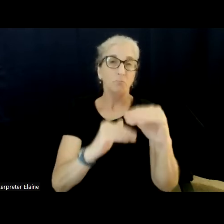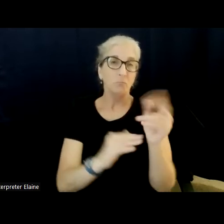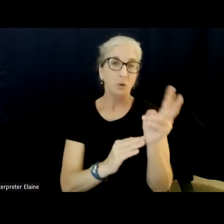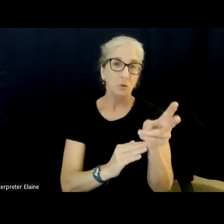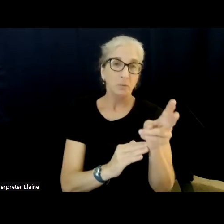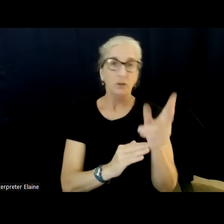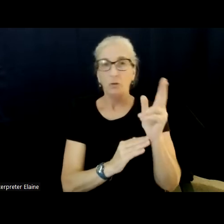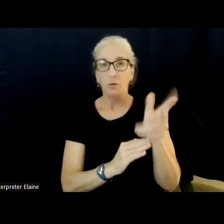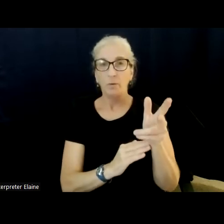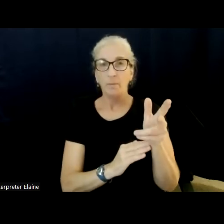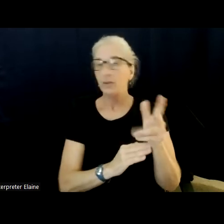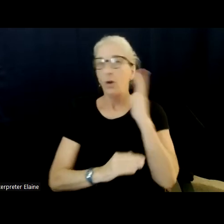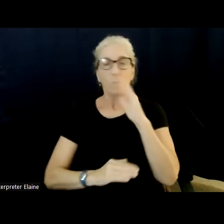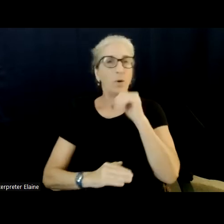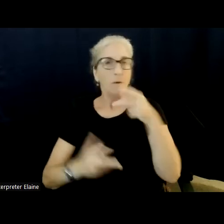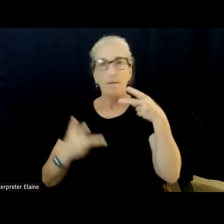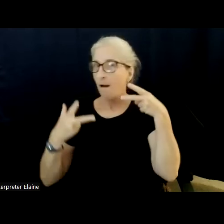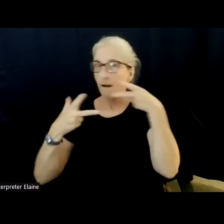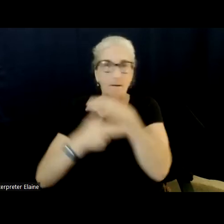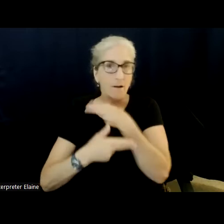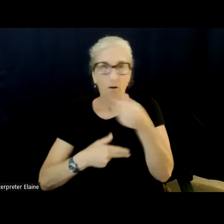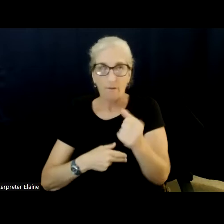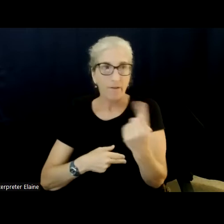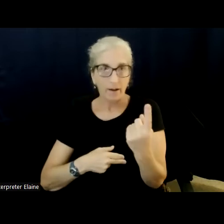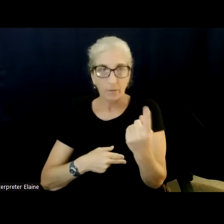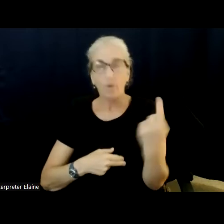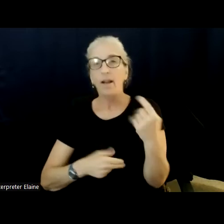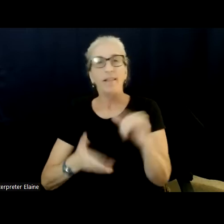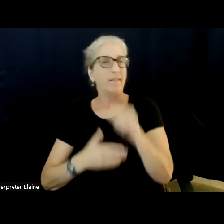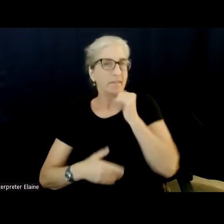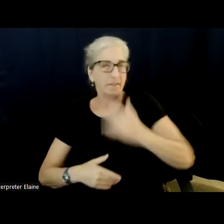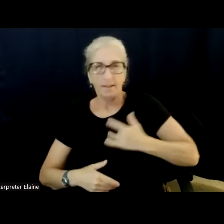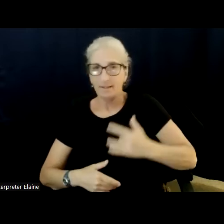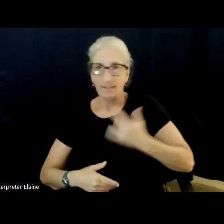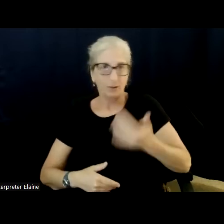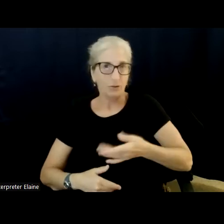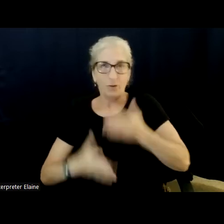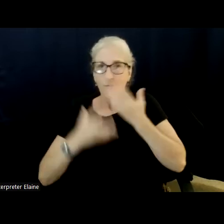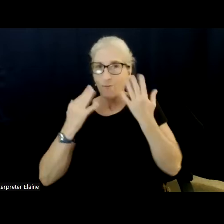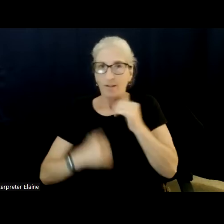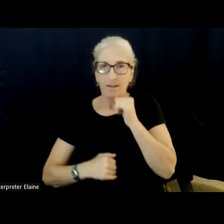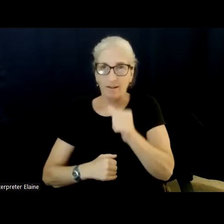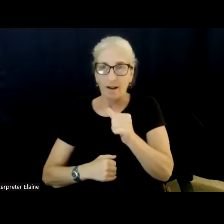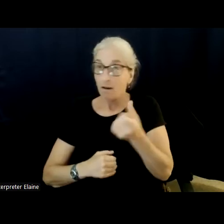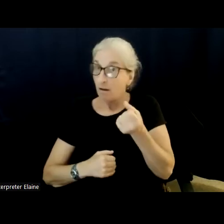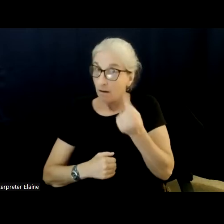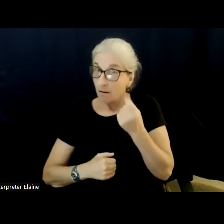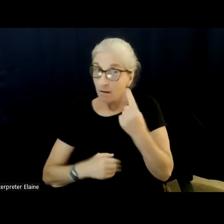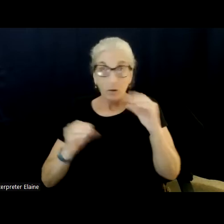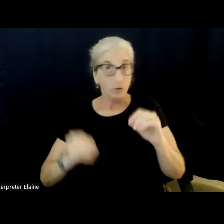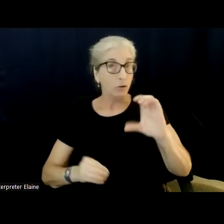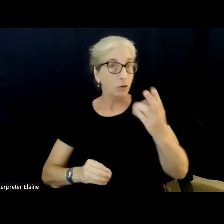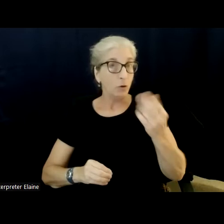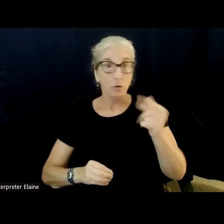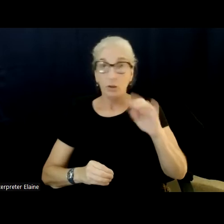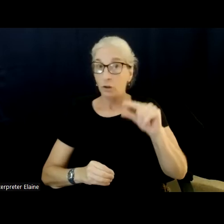cutting anyone off. If that's not sensory friendly and Connor, we will follow the rules. There is no chatting going on during the forum tonight